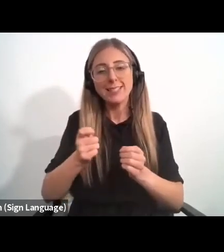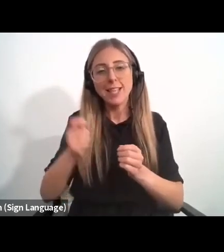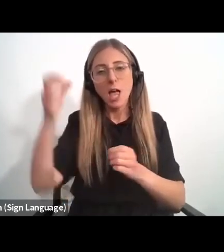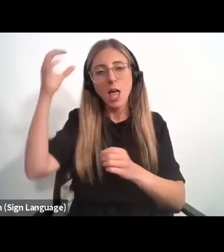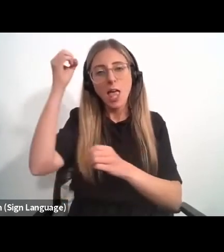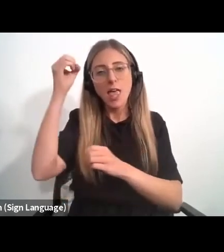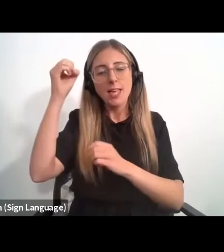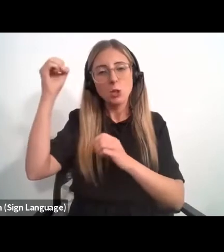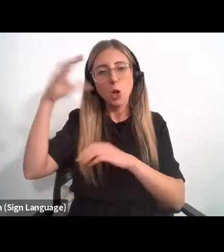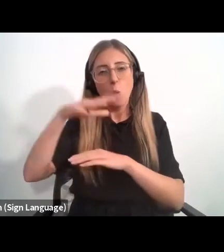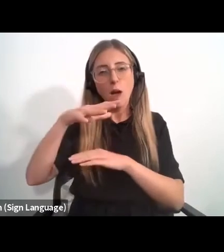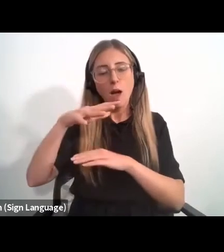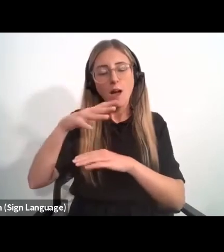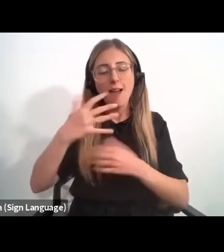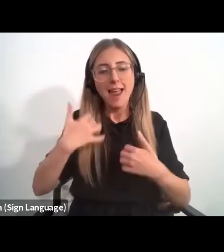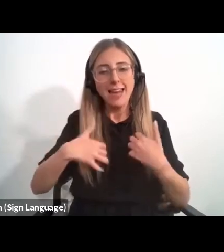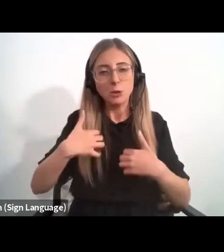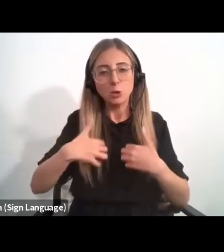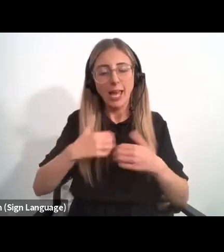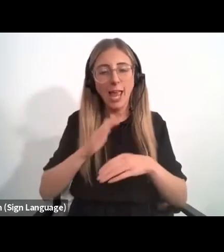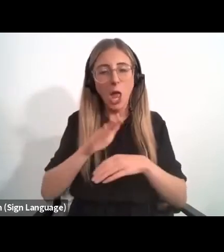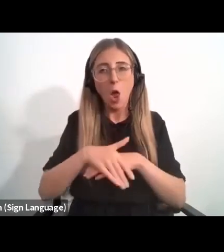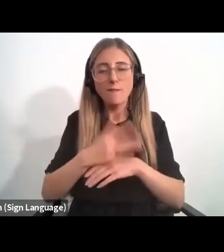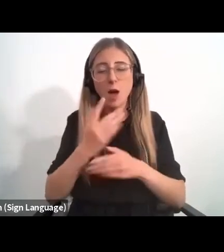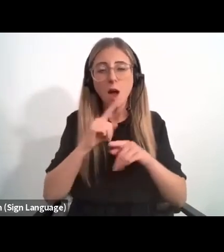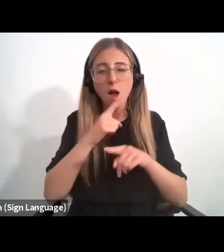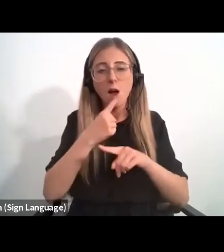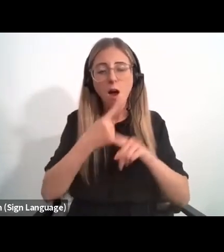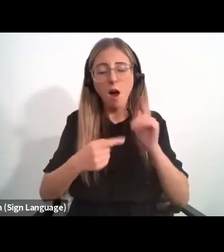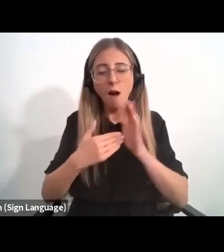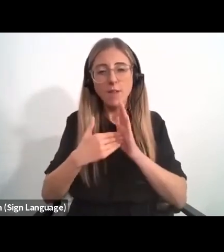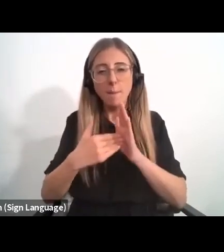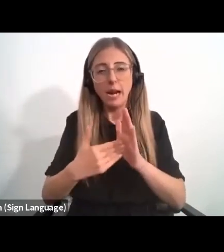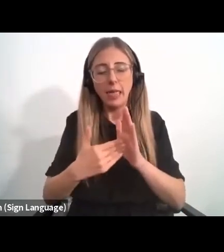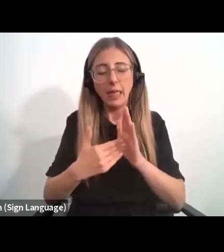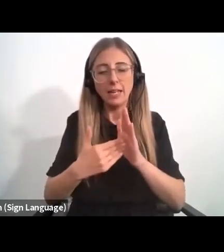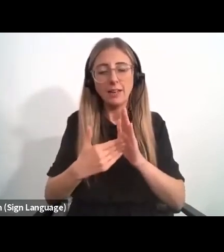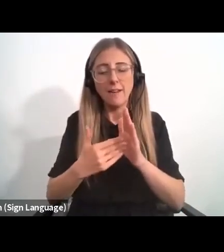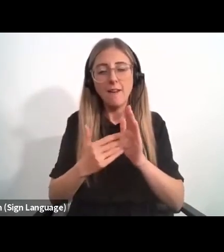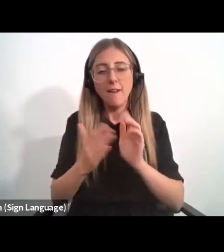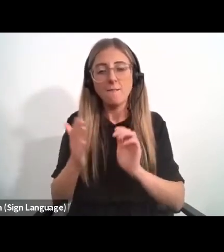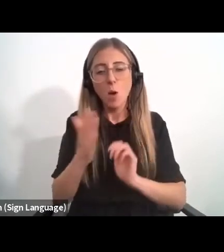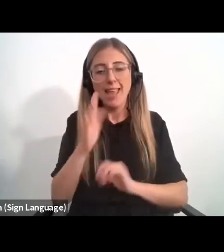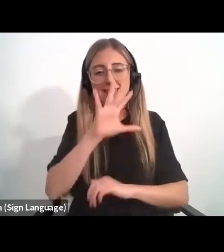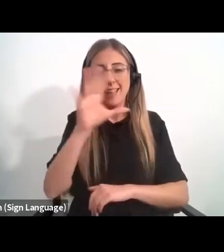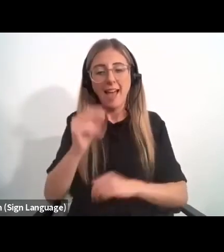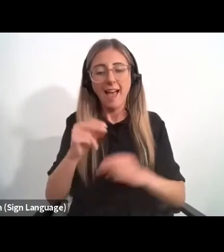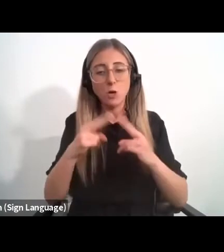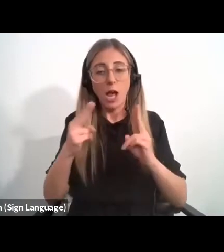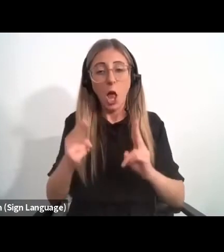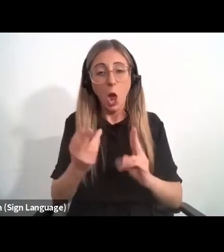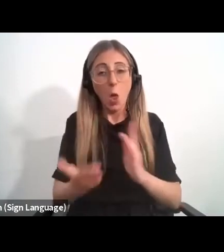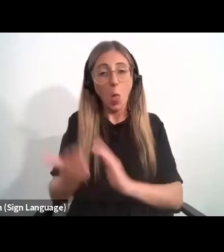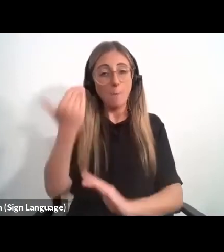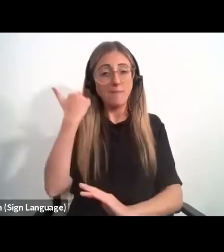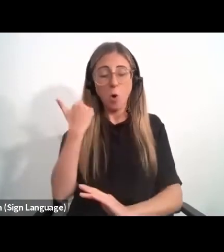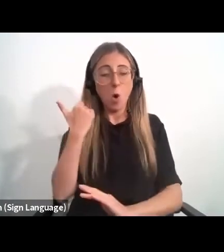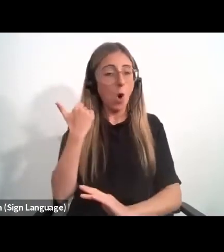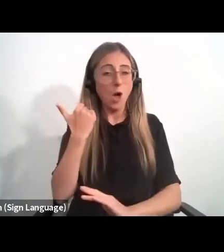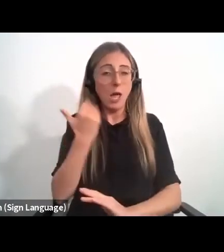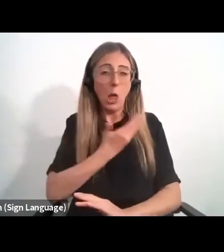every day, totaling over half a million East African homes that were previously unreached by power lines.